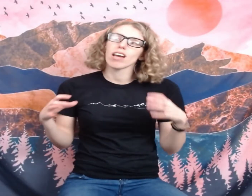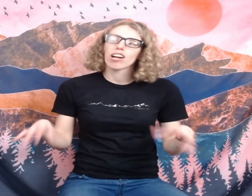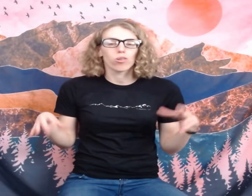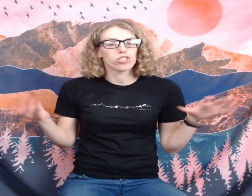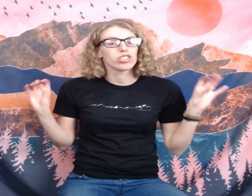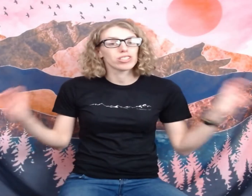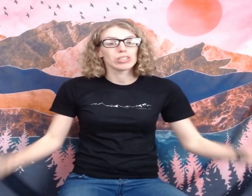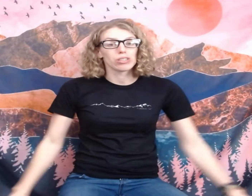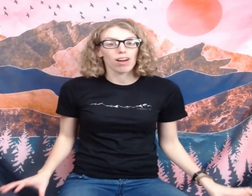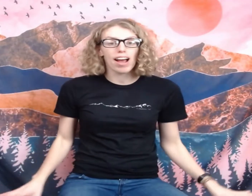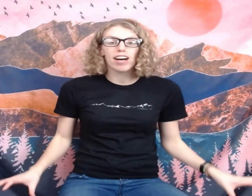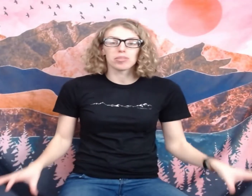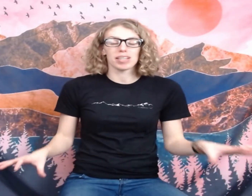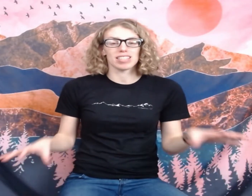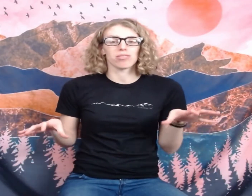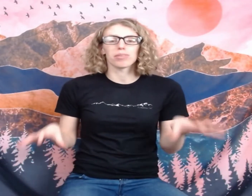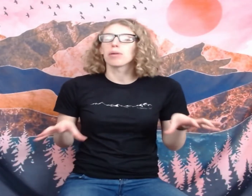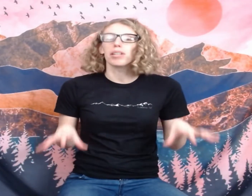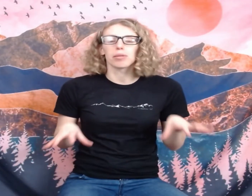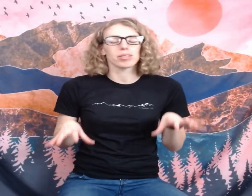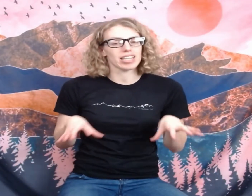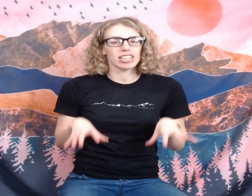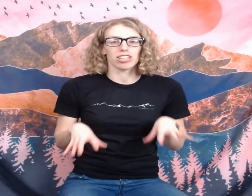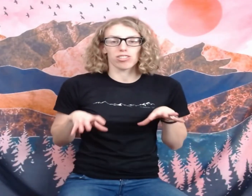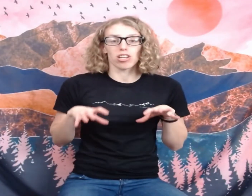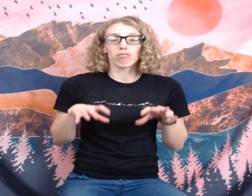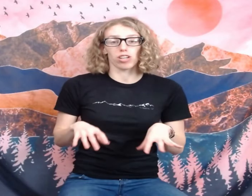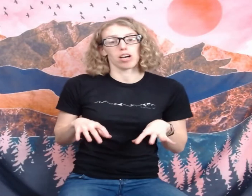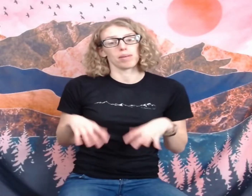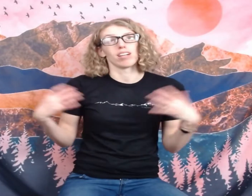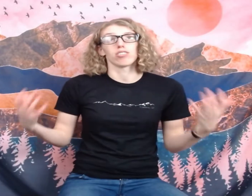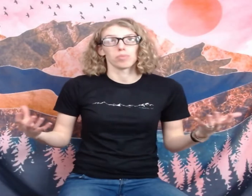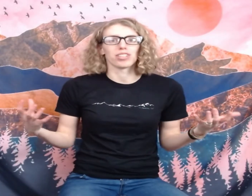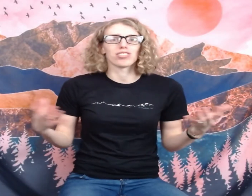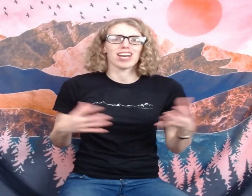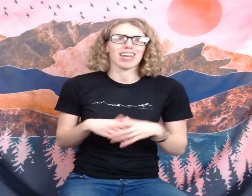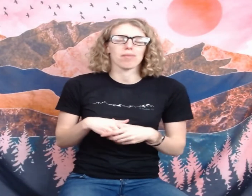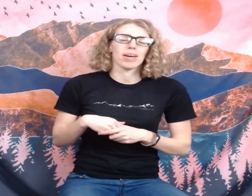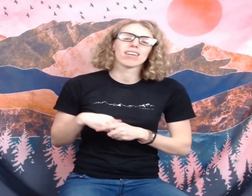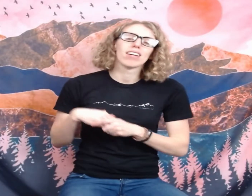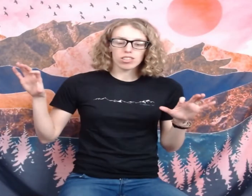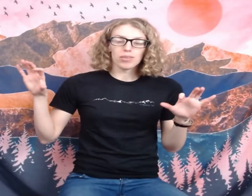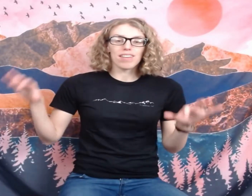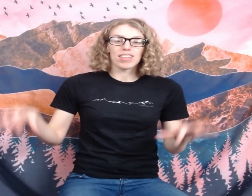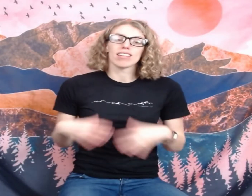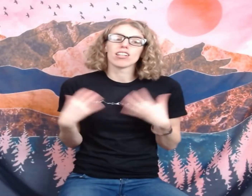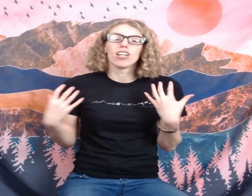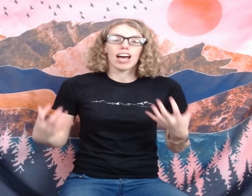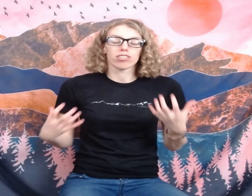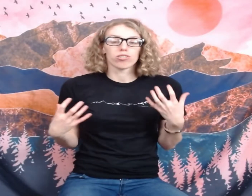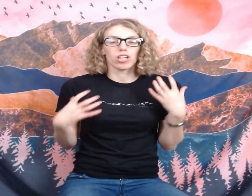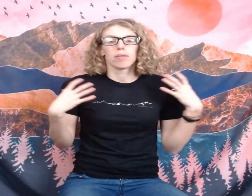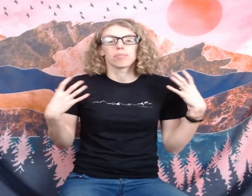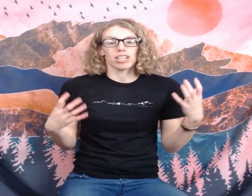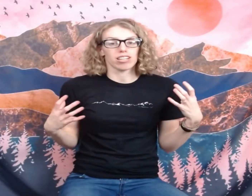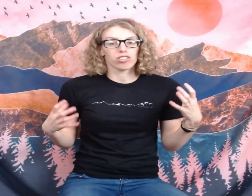air or chills in the ground because that's really what you're protecting yourself from assuming your tank camping. You have that little extra protection.